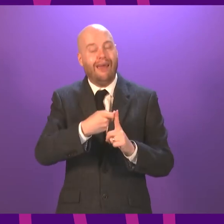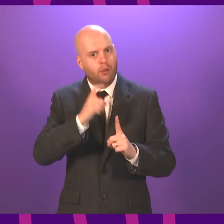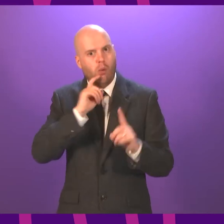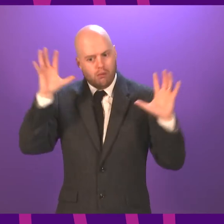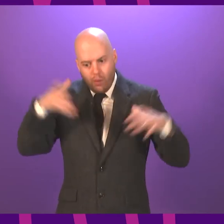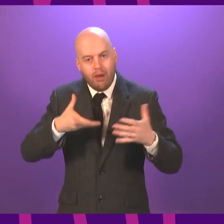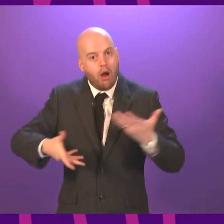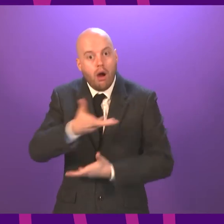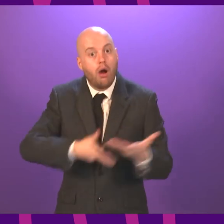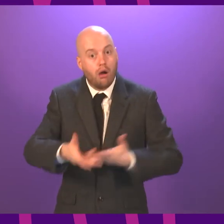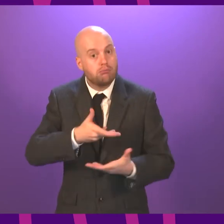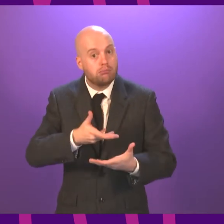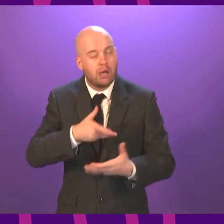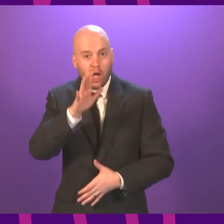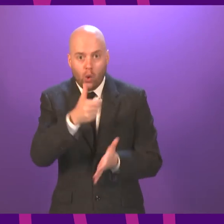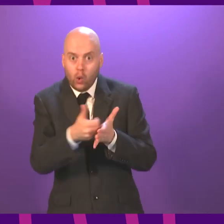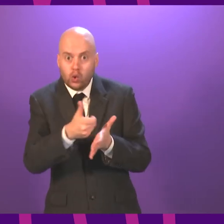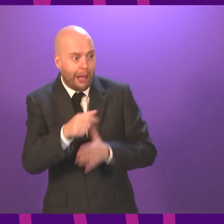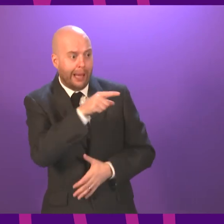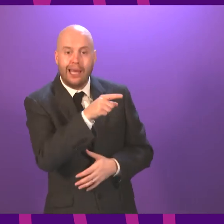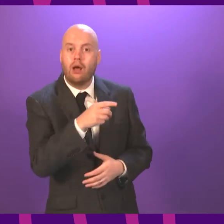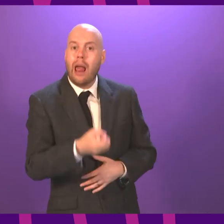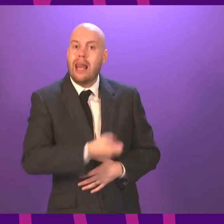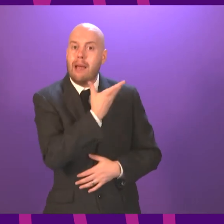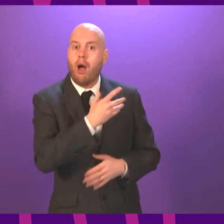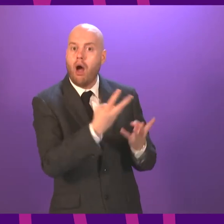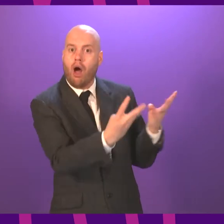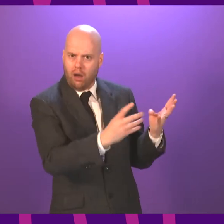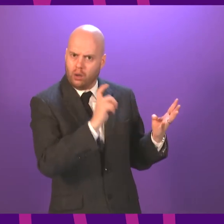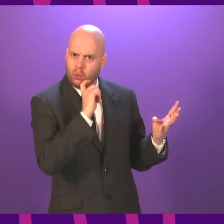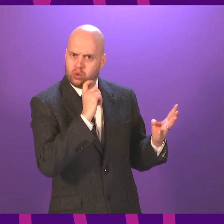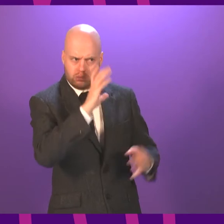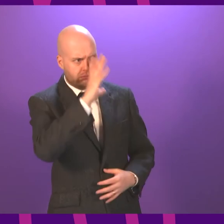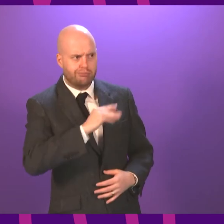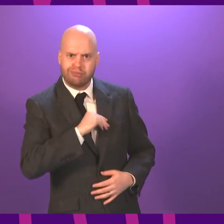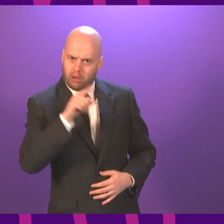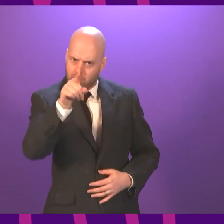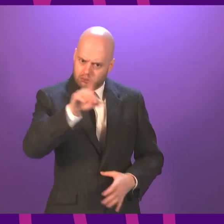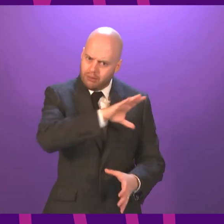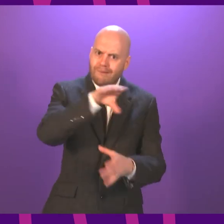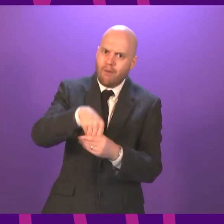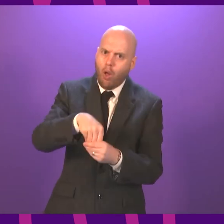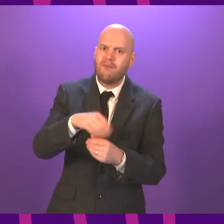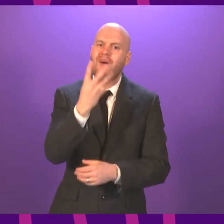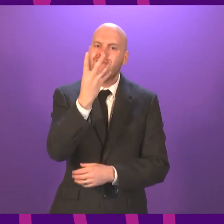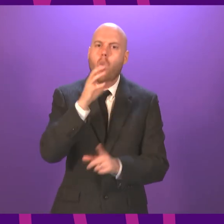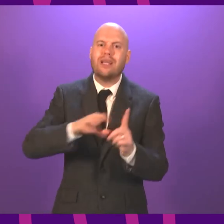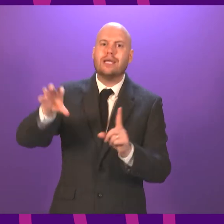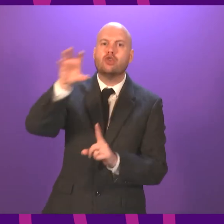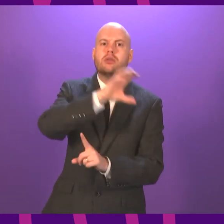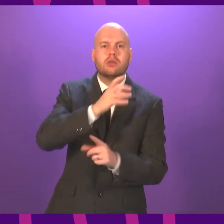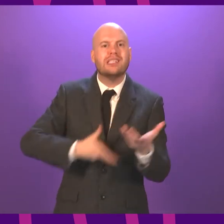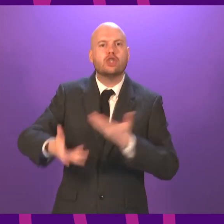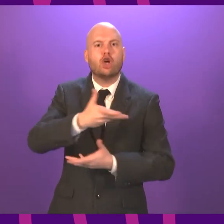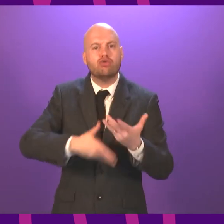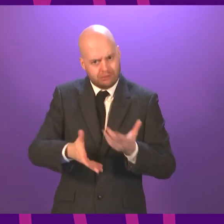here and the Labour benches here, I'm being encouraged to take part in constructive four nations discussions. So we've agreed to do that. But the